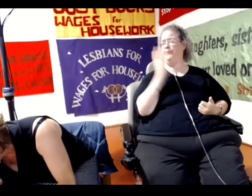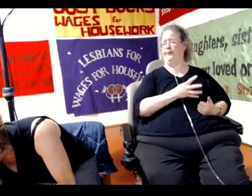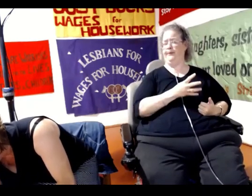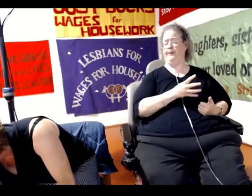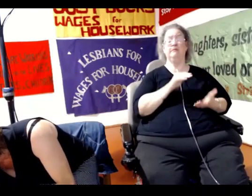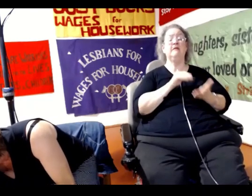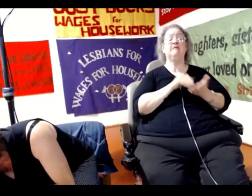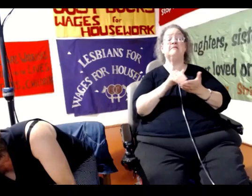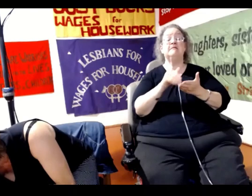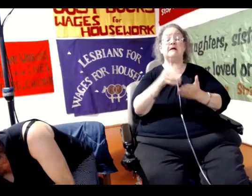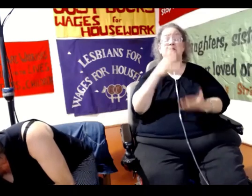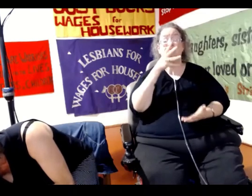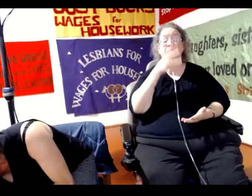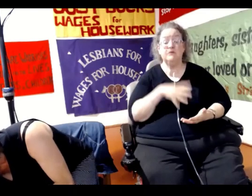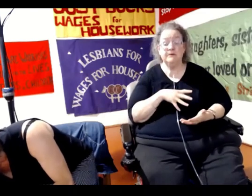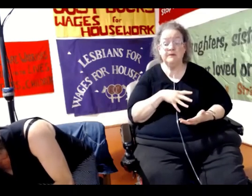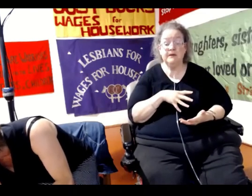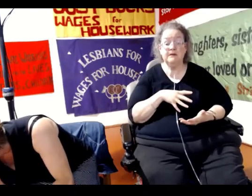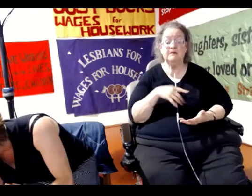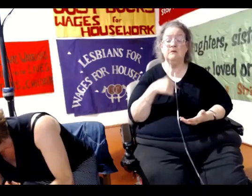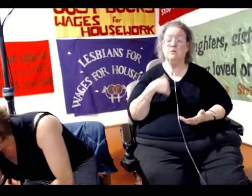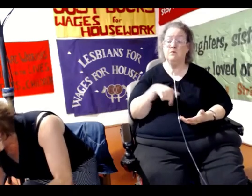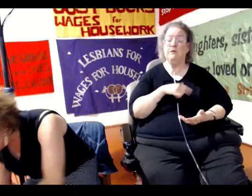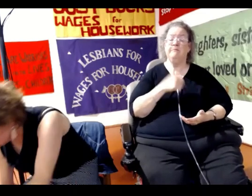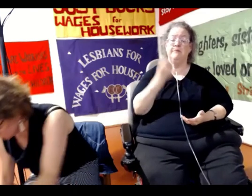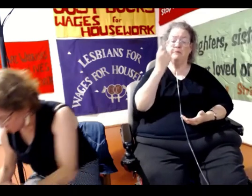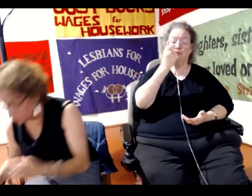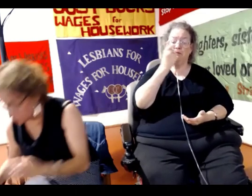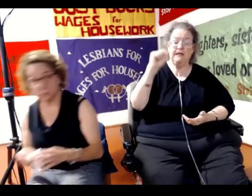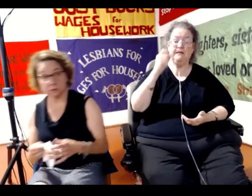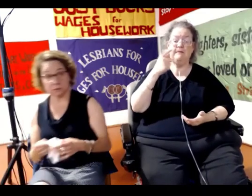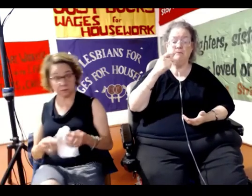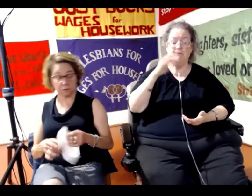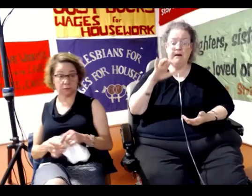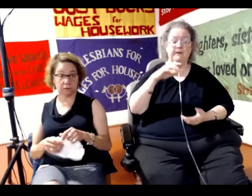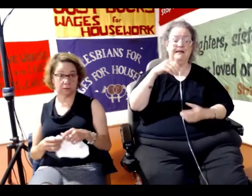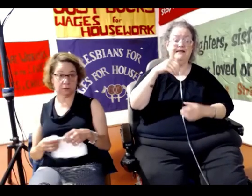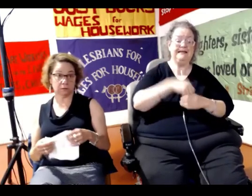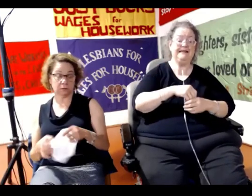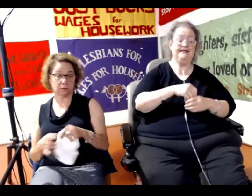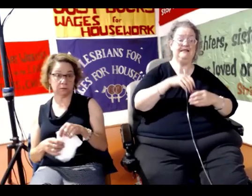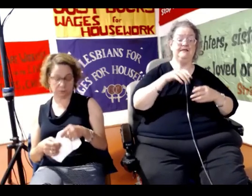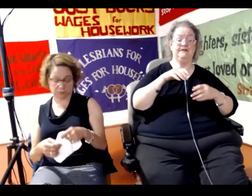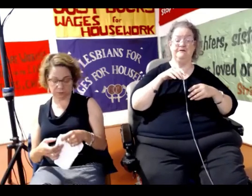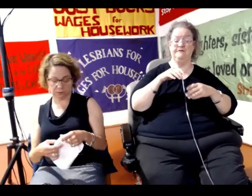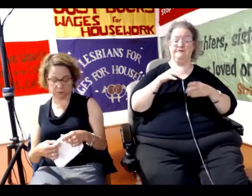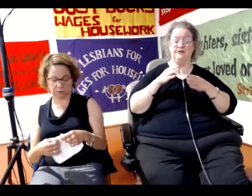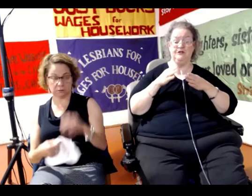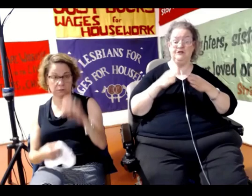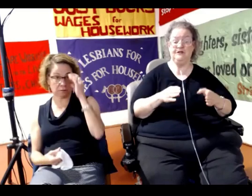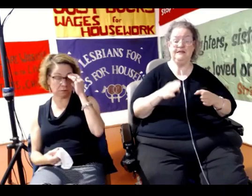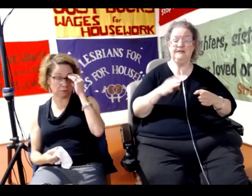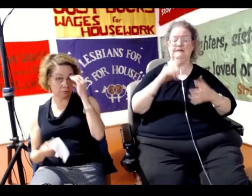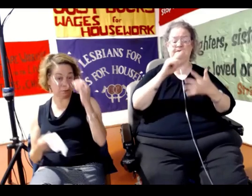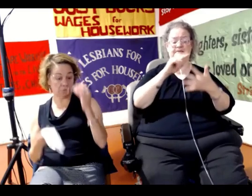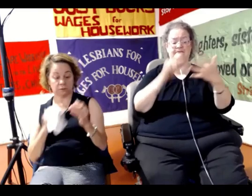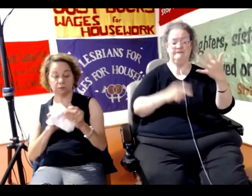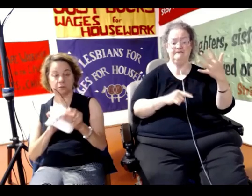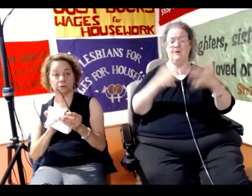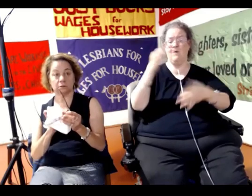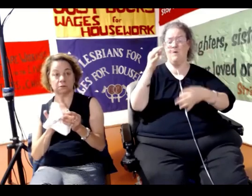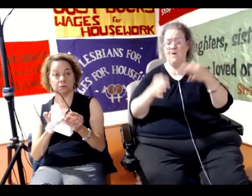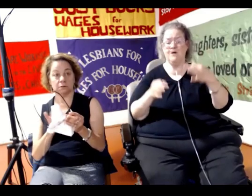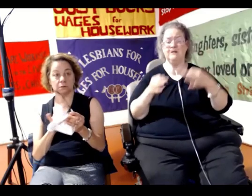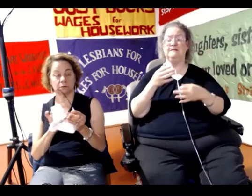especially women, have been protesting publicly in the streets and in every other sphere against rape